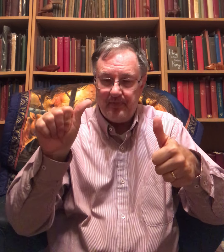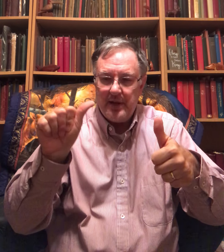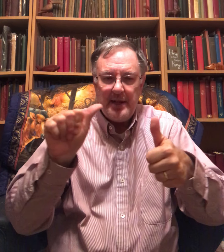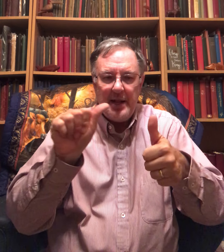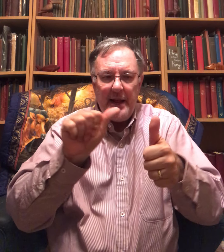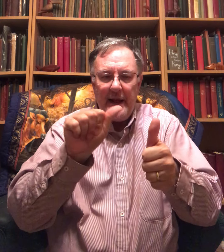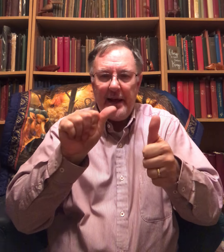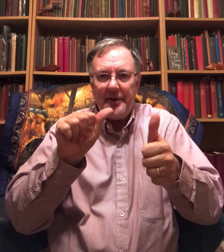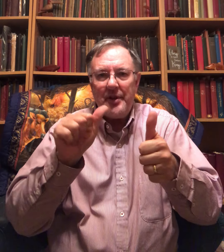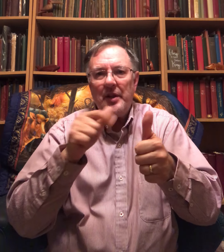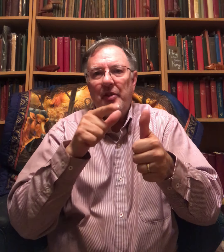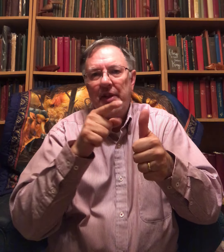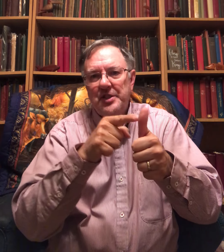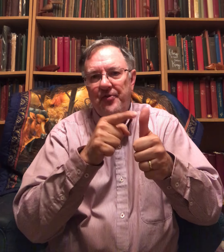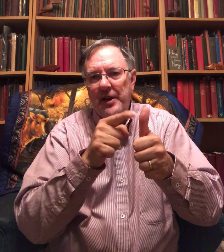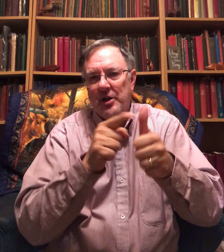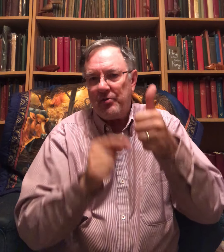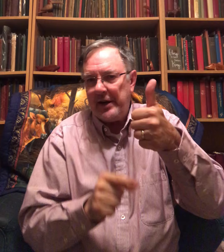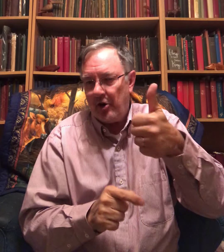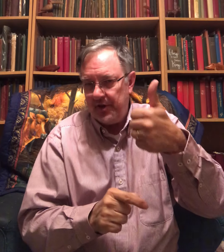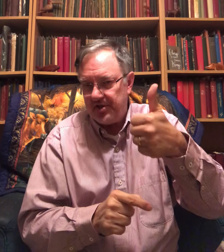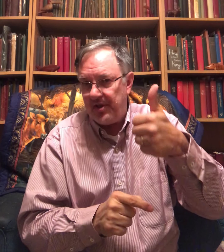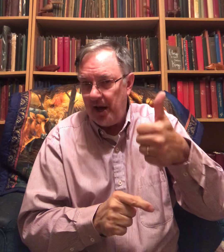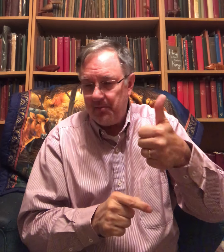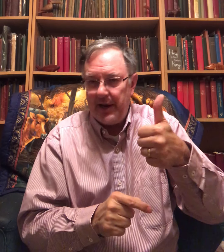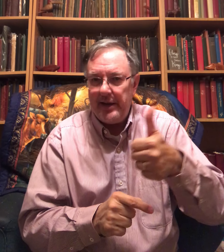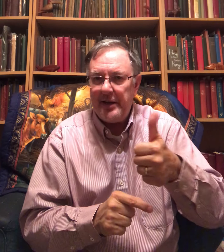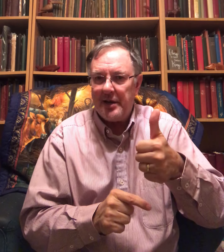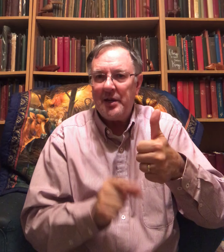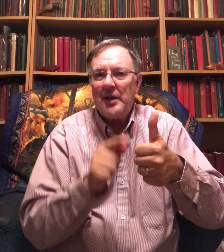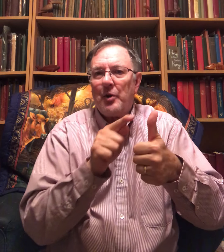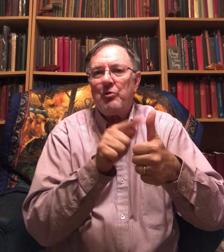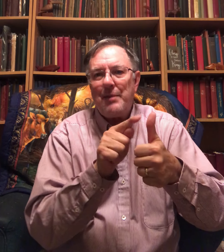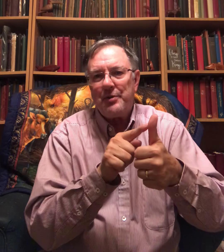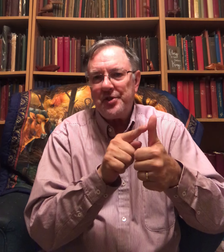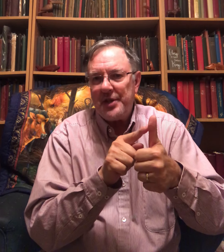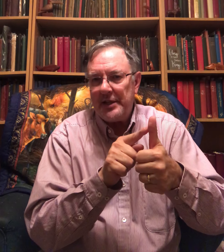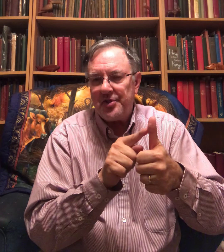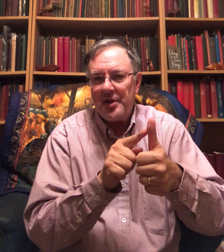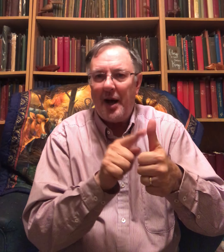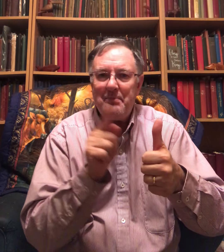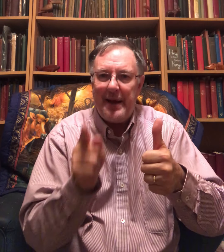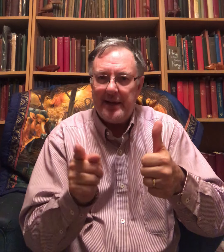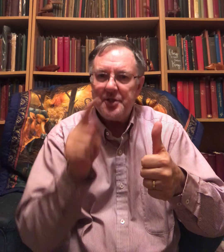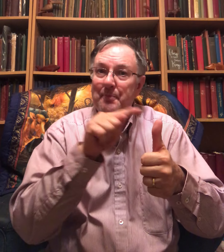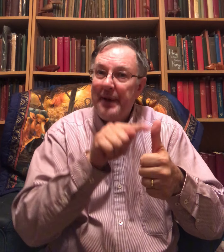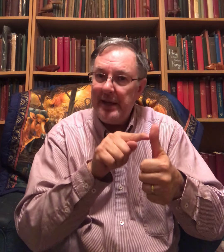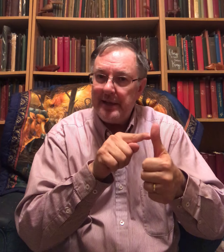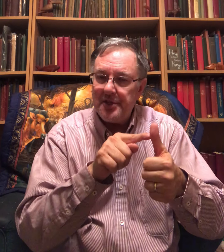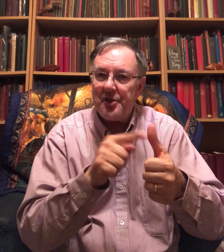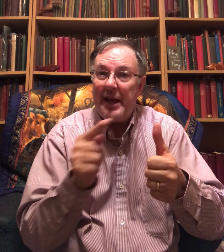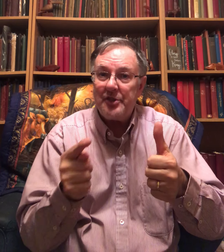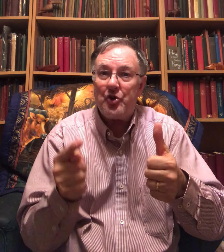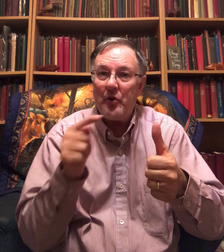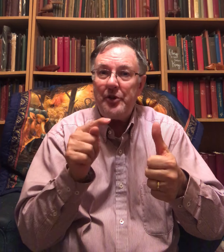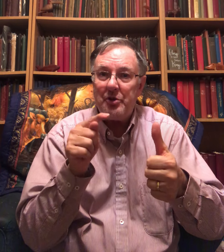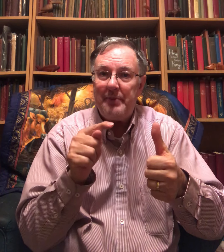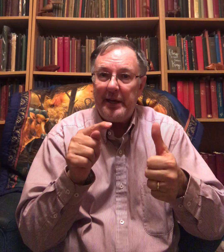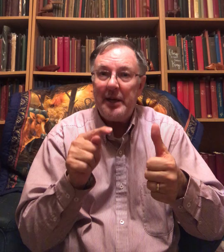and this thumb right here represents a man's penis that is going to be